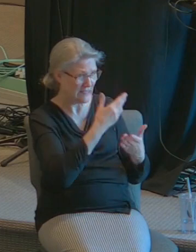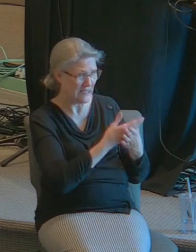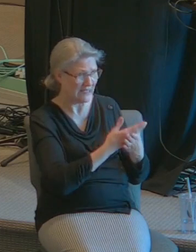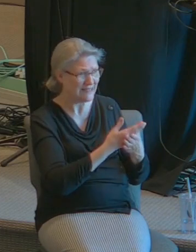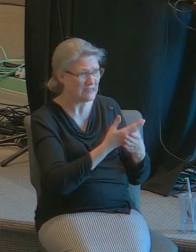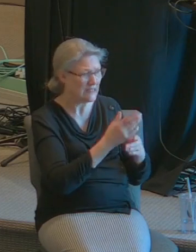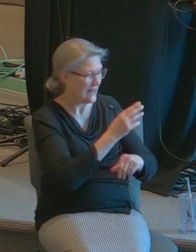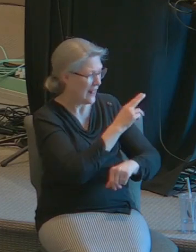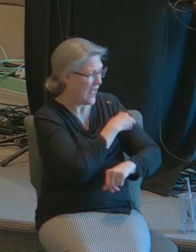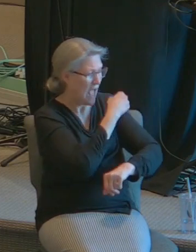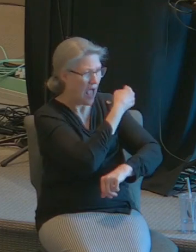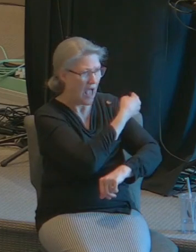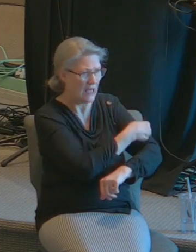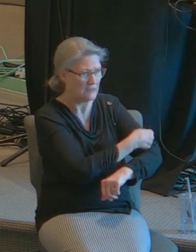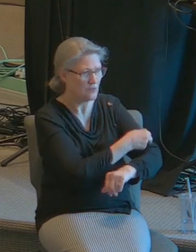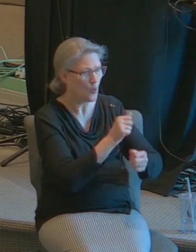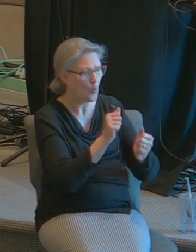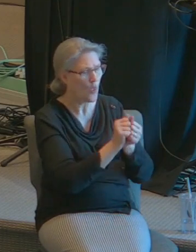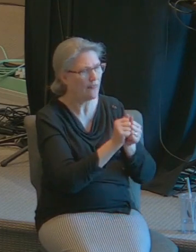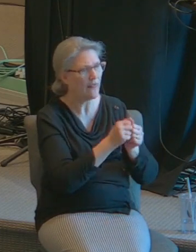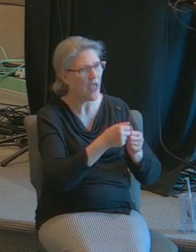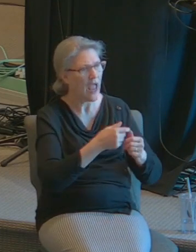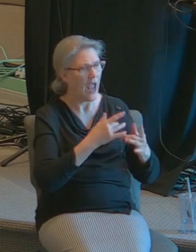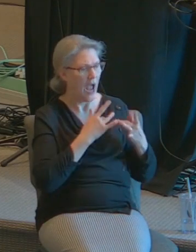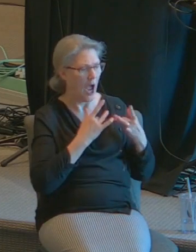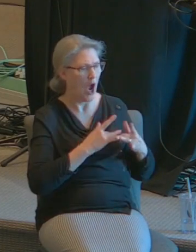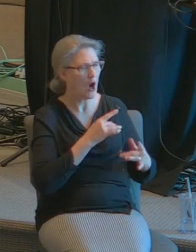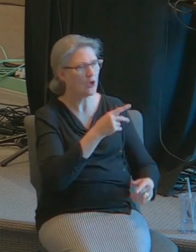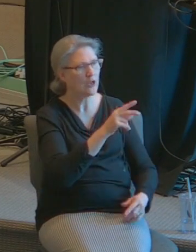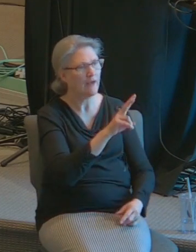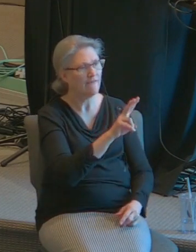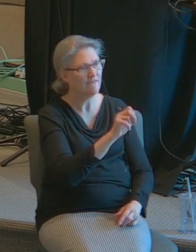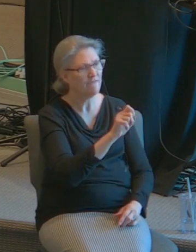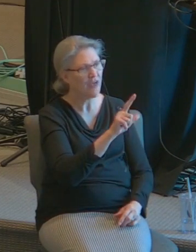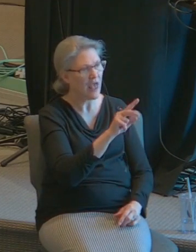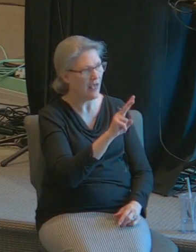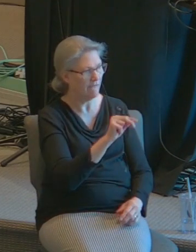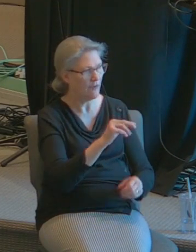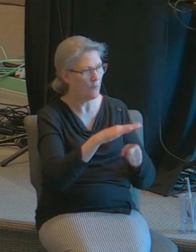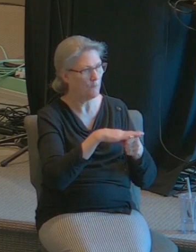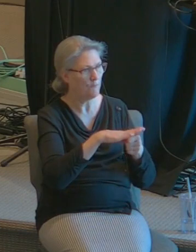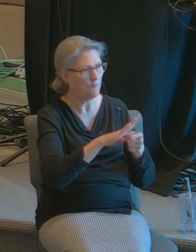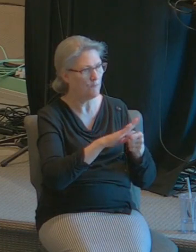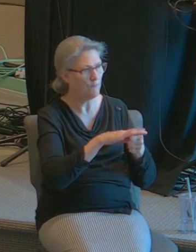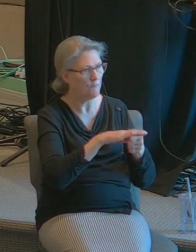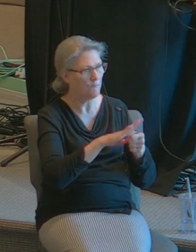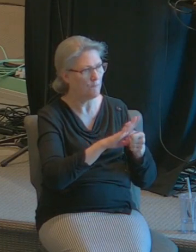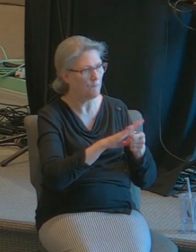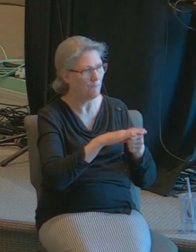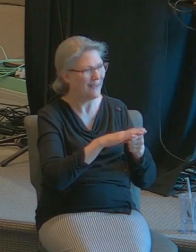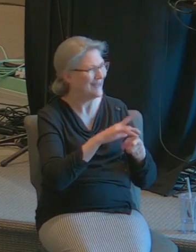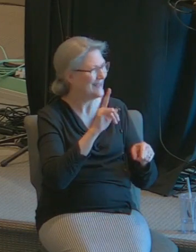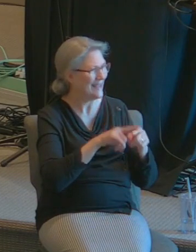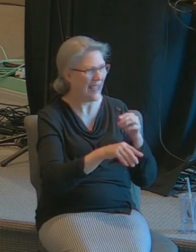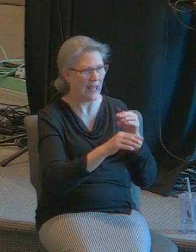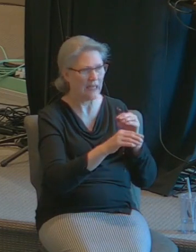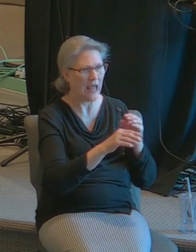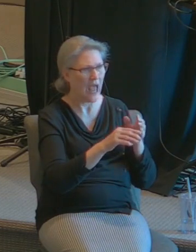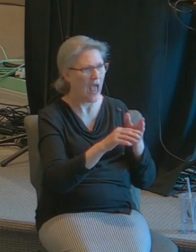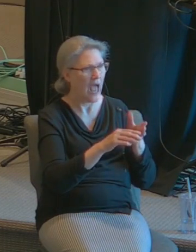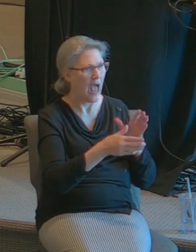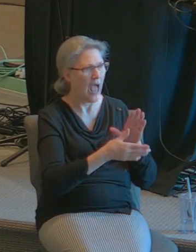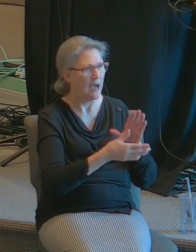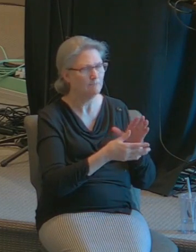inoperable heart valve and the doctors are not given any hope of her of his survival